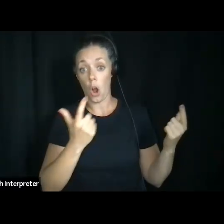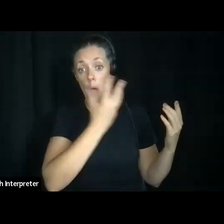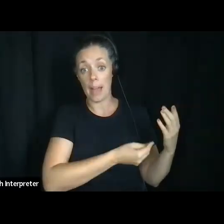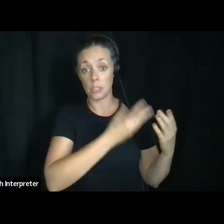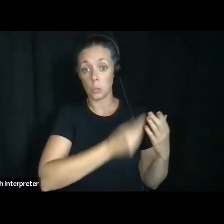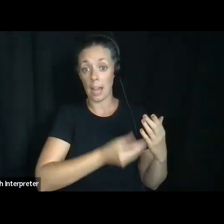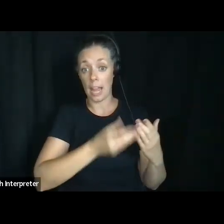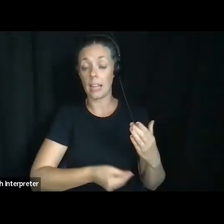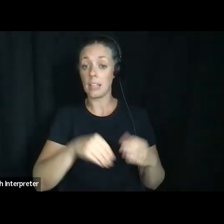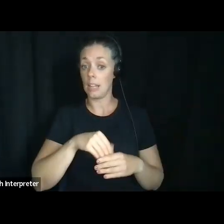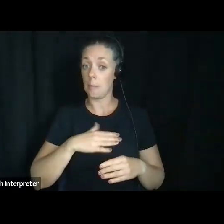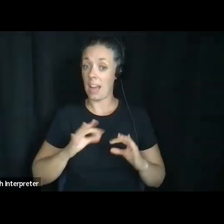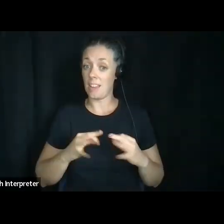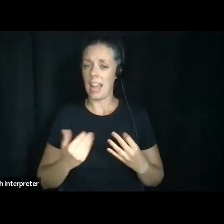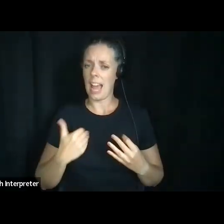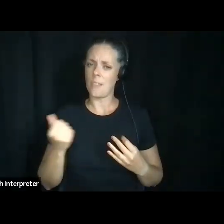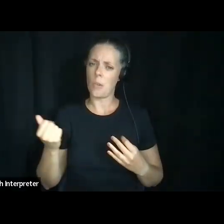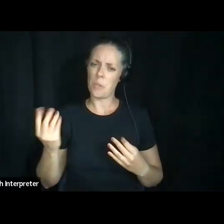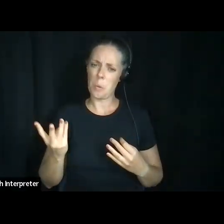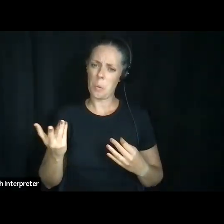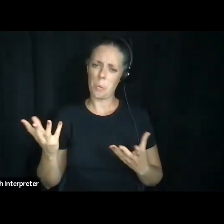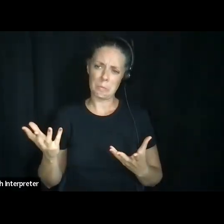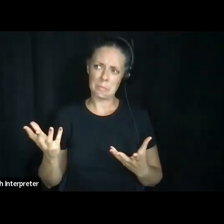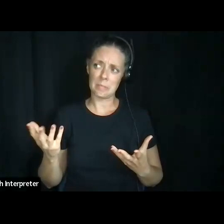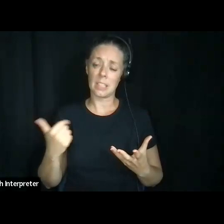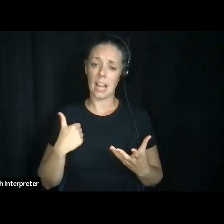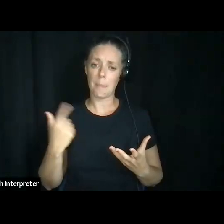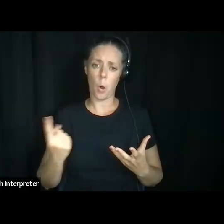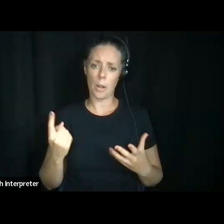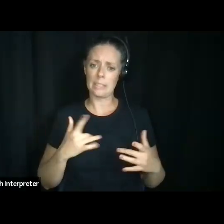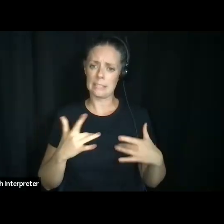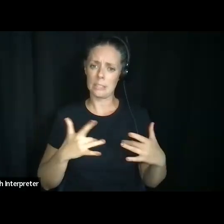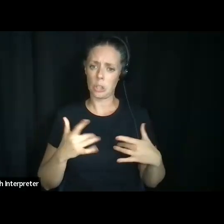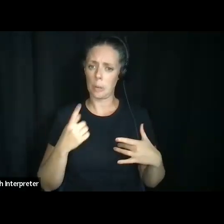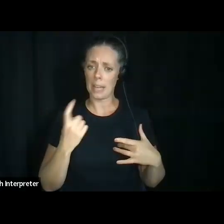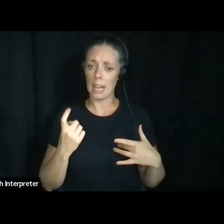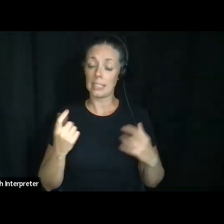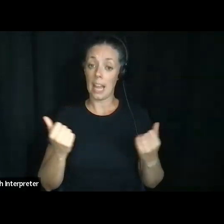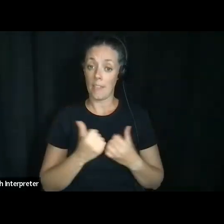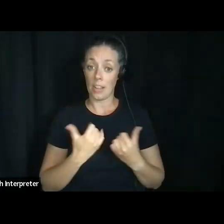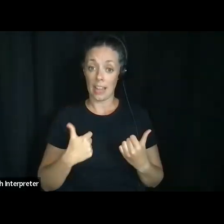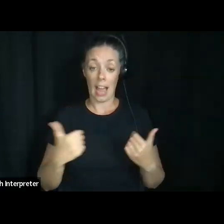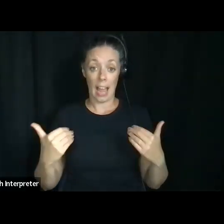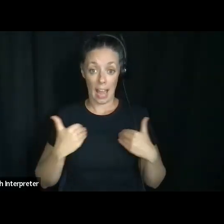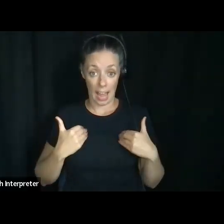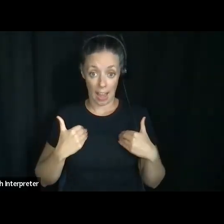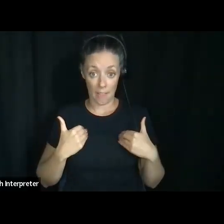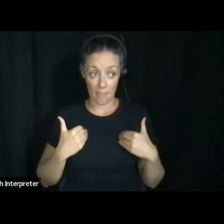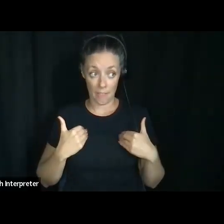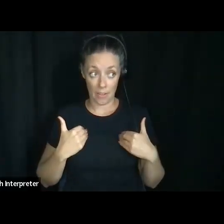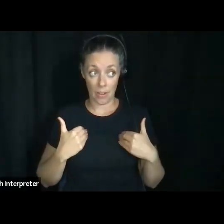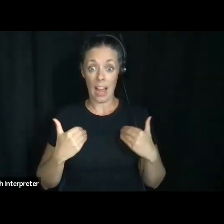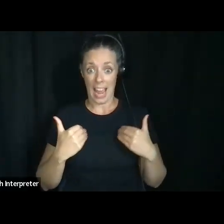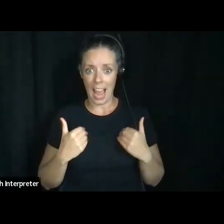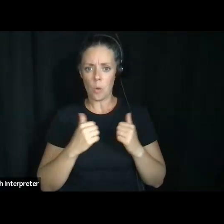my family, I have a few of them, but I always concerned cause you know, everything that I have, I have it with